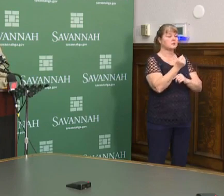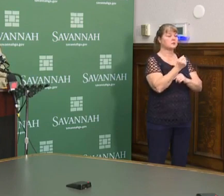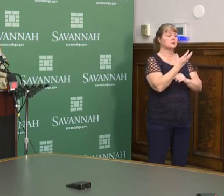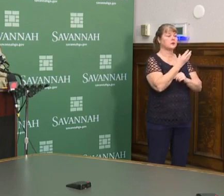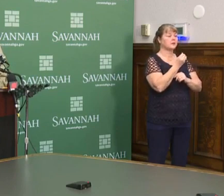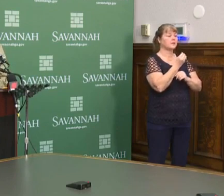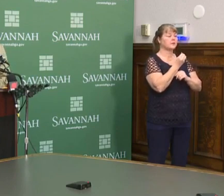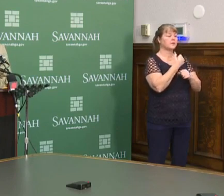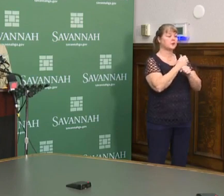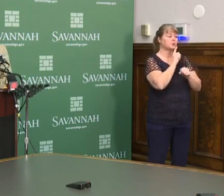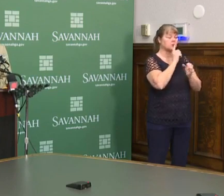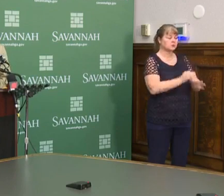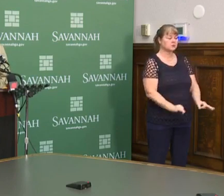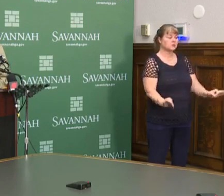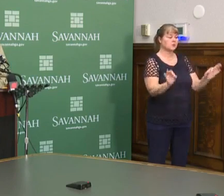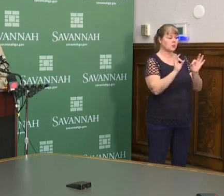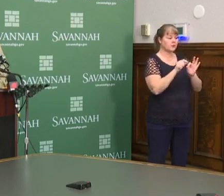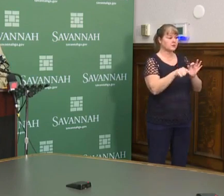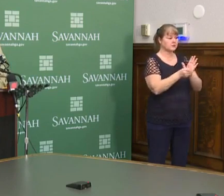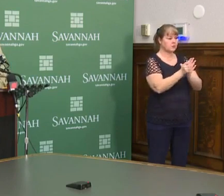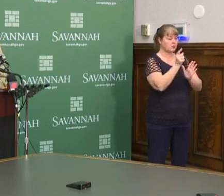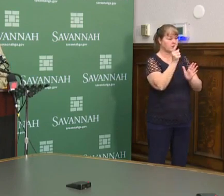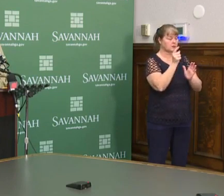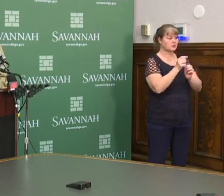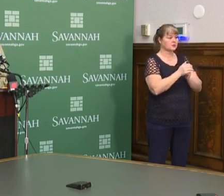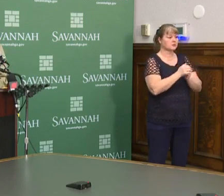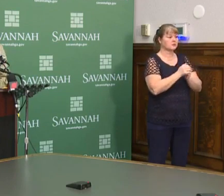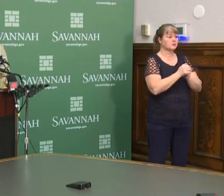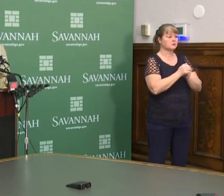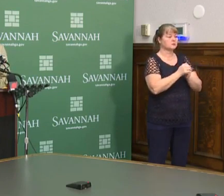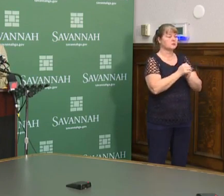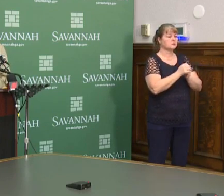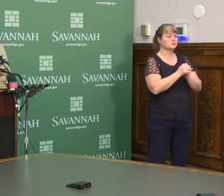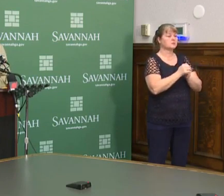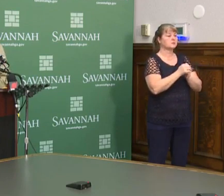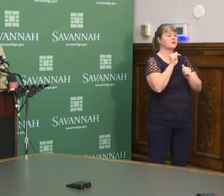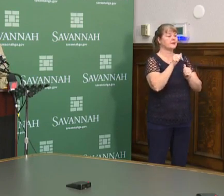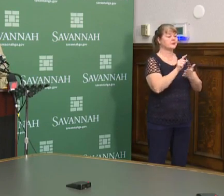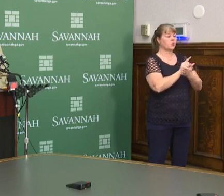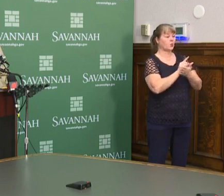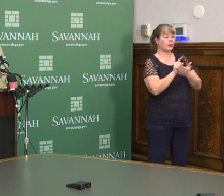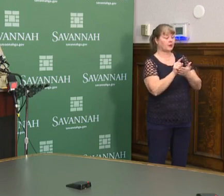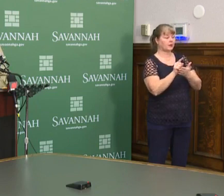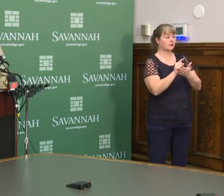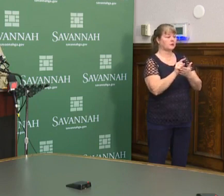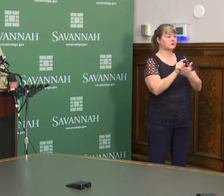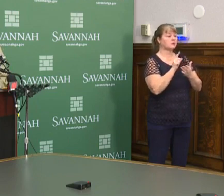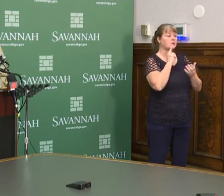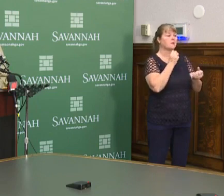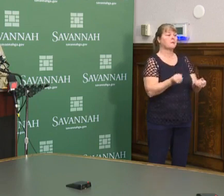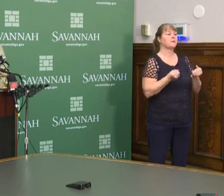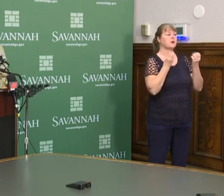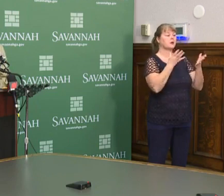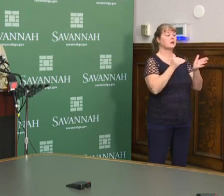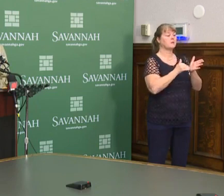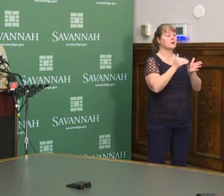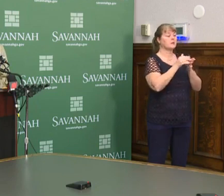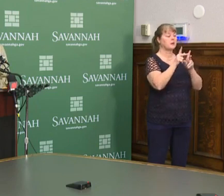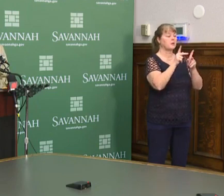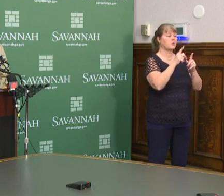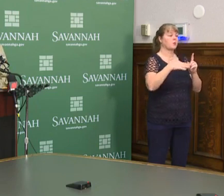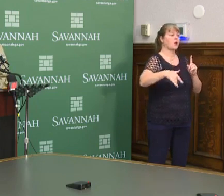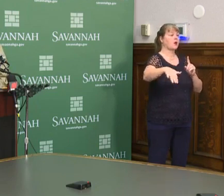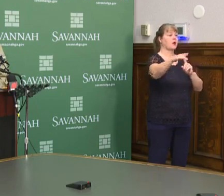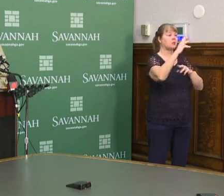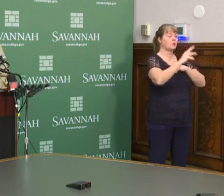the importance of this moment and the significance of this week to millions of people around the